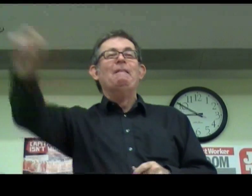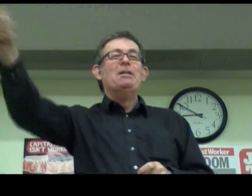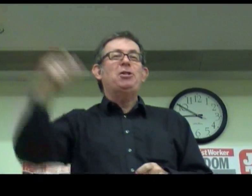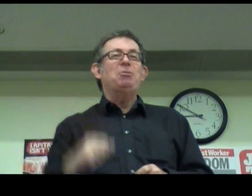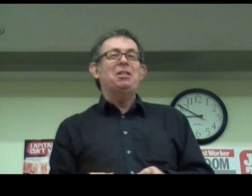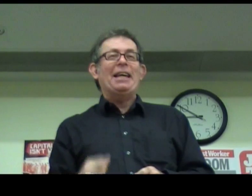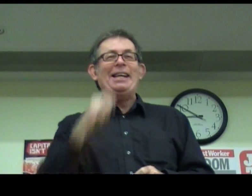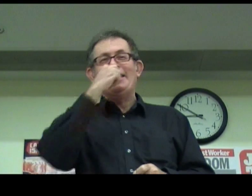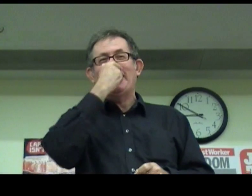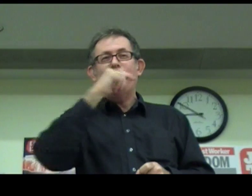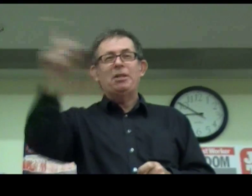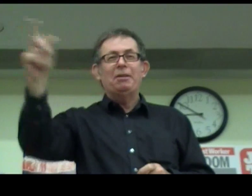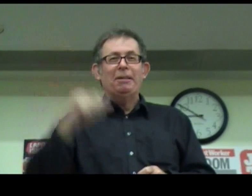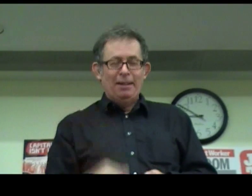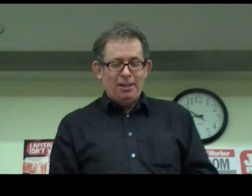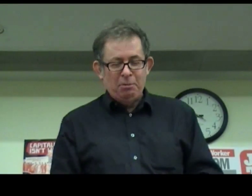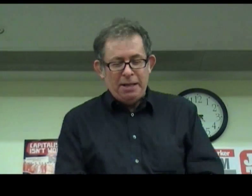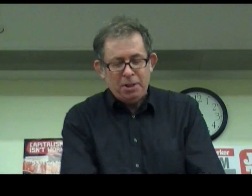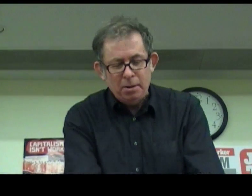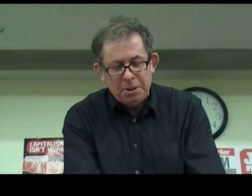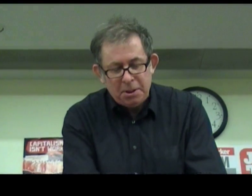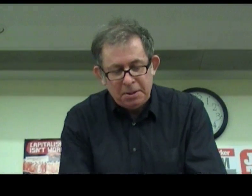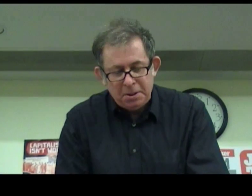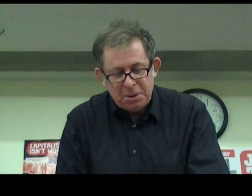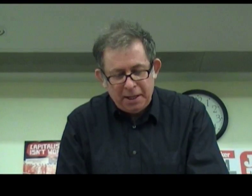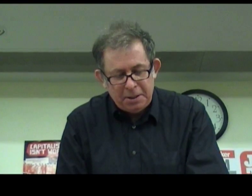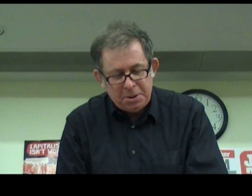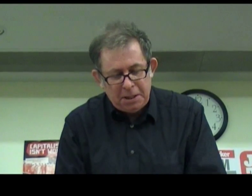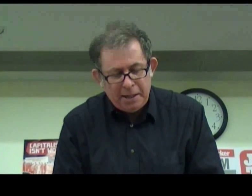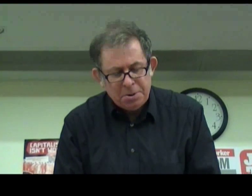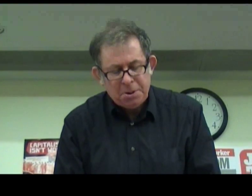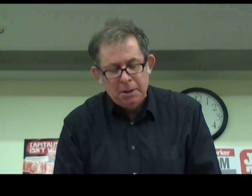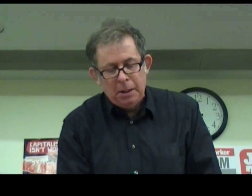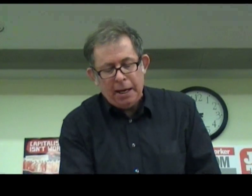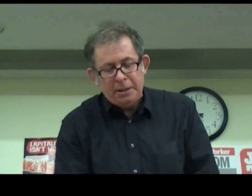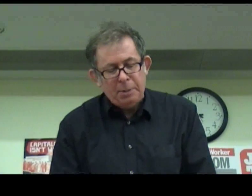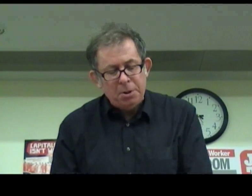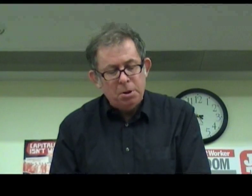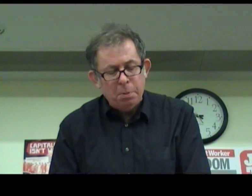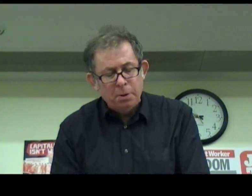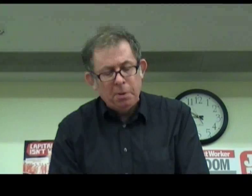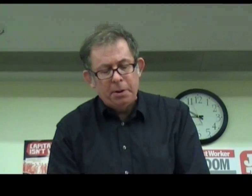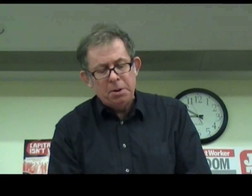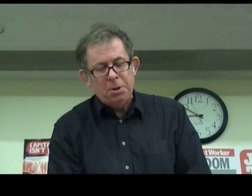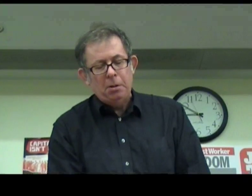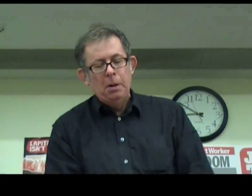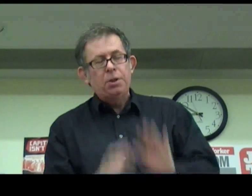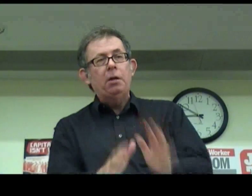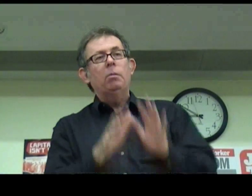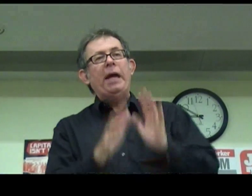students as kings to come to the rescue as the Zionists denounce academics who support the boycott and so on. So we